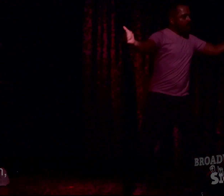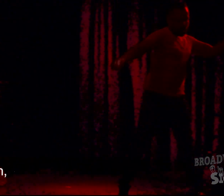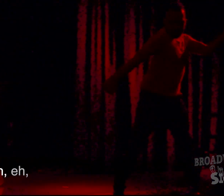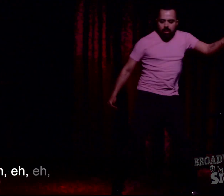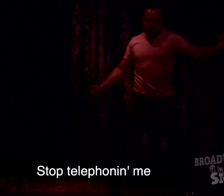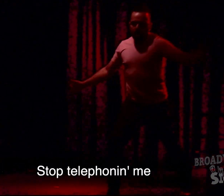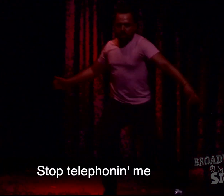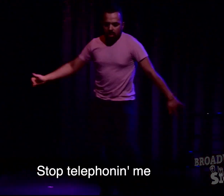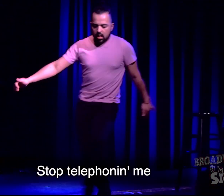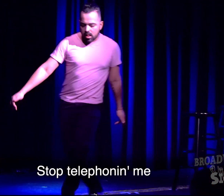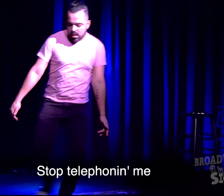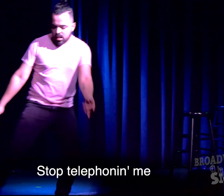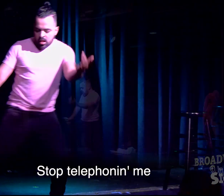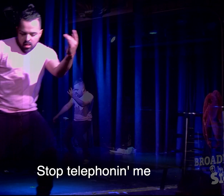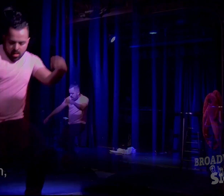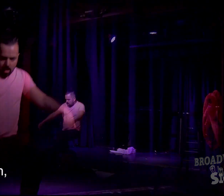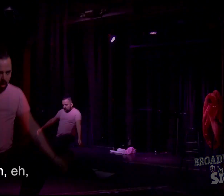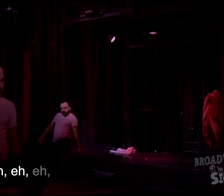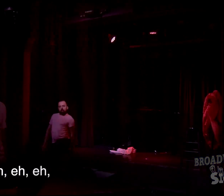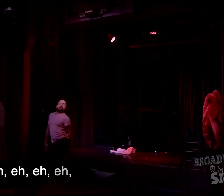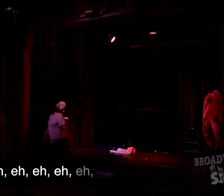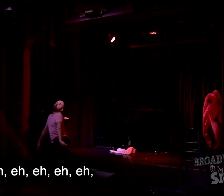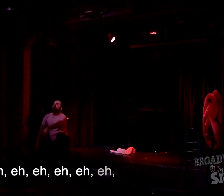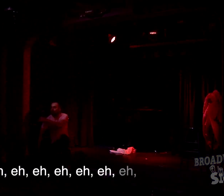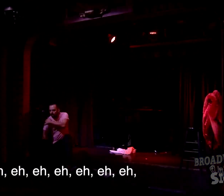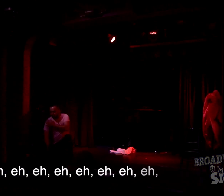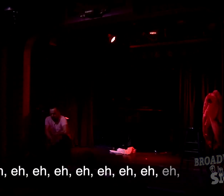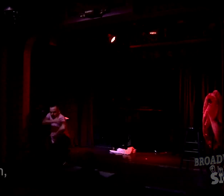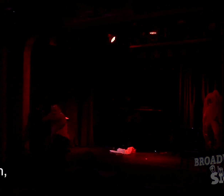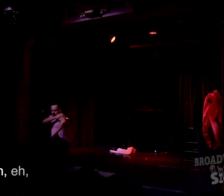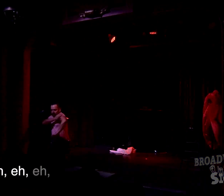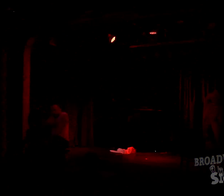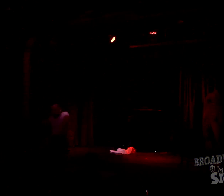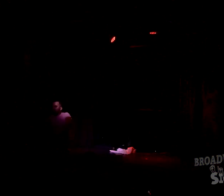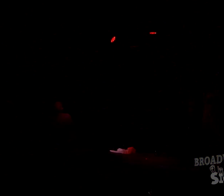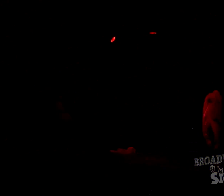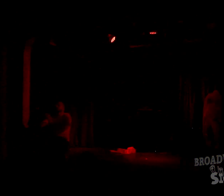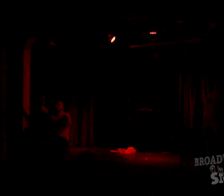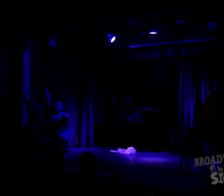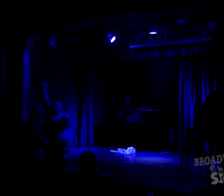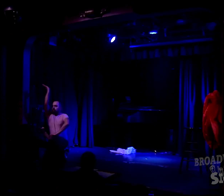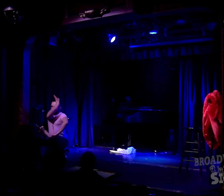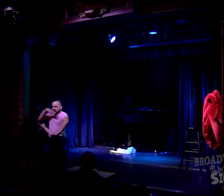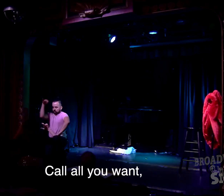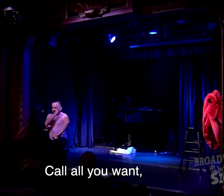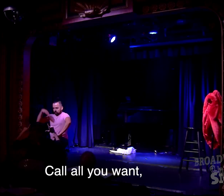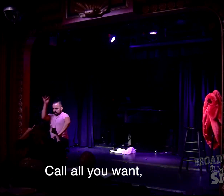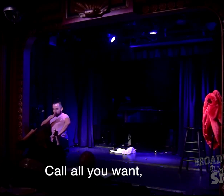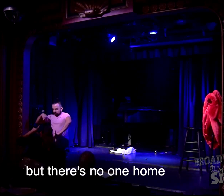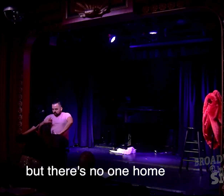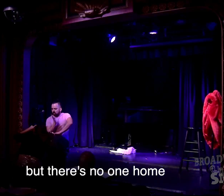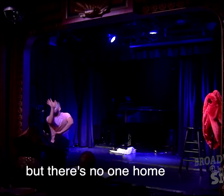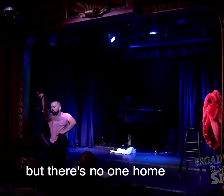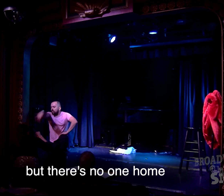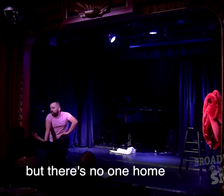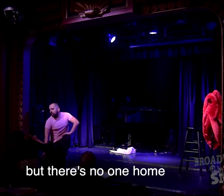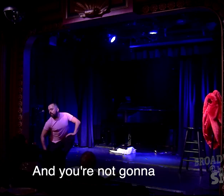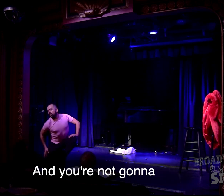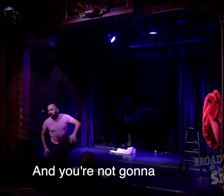Stop telephoning me, I'm in my